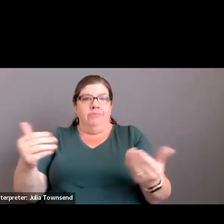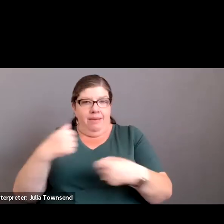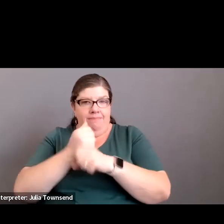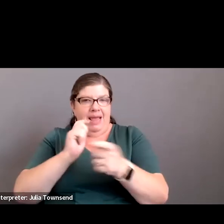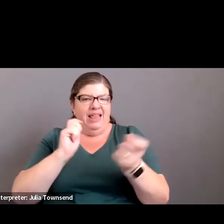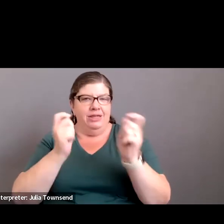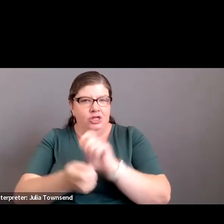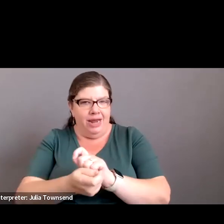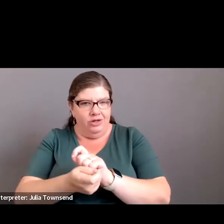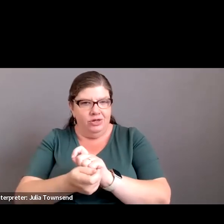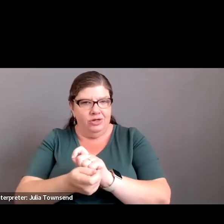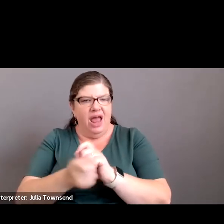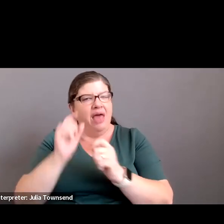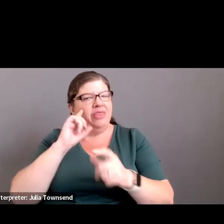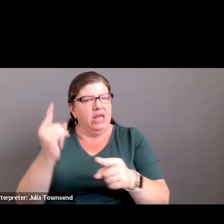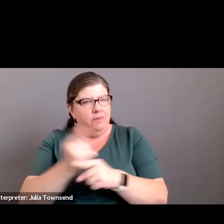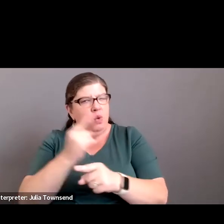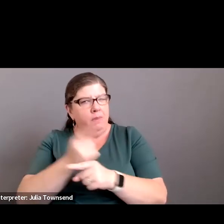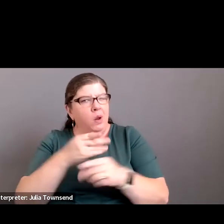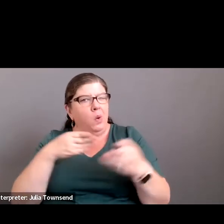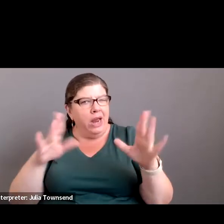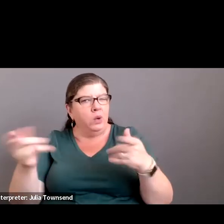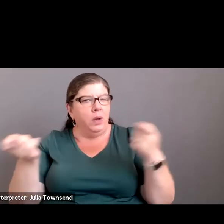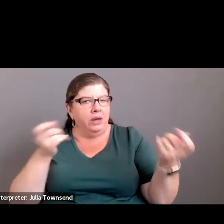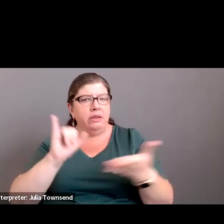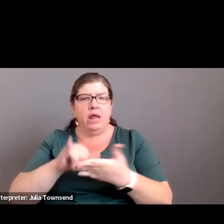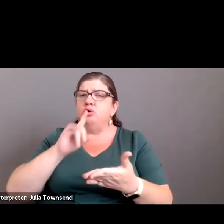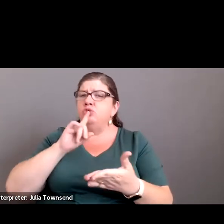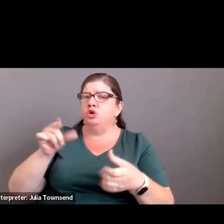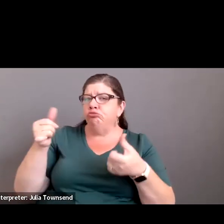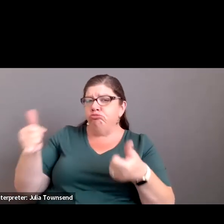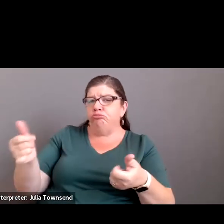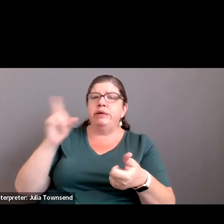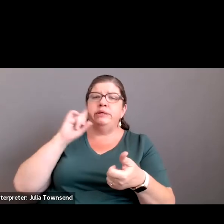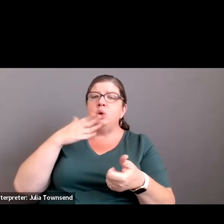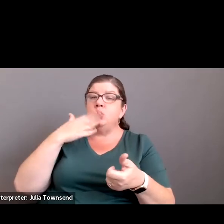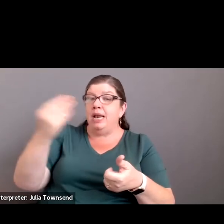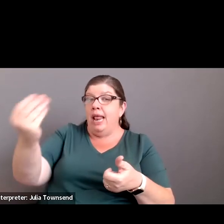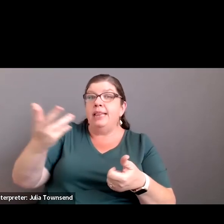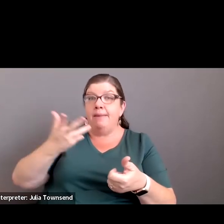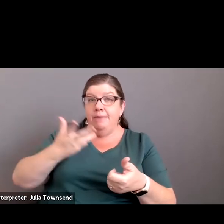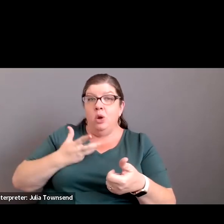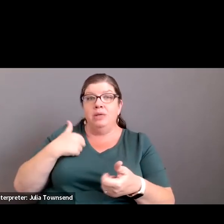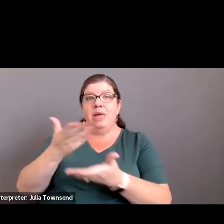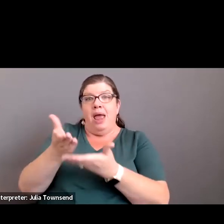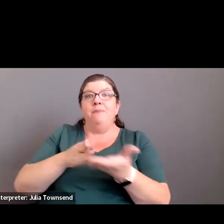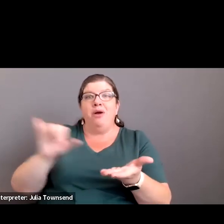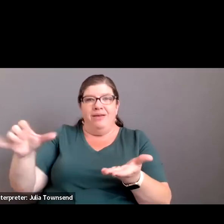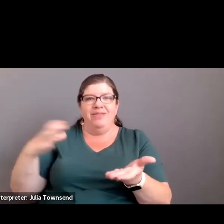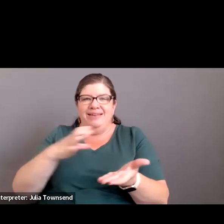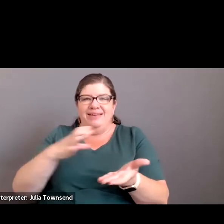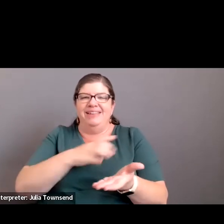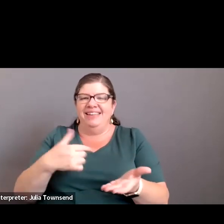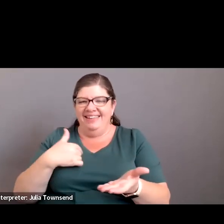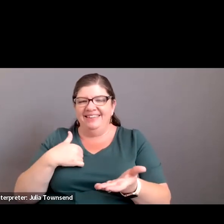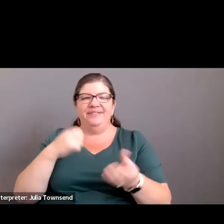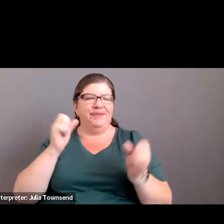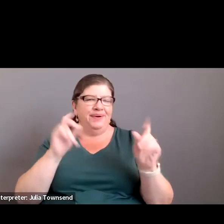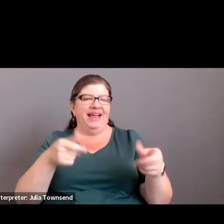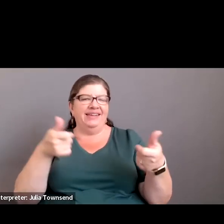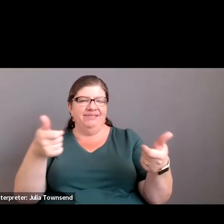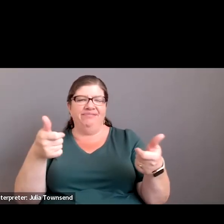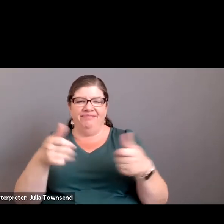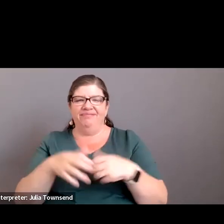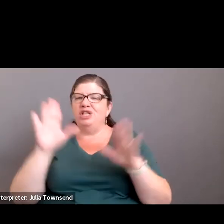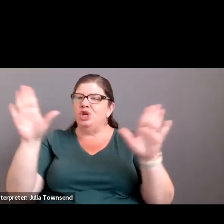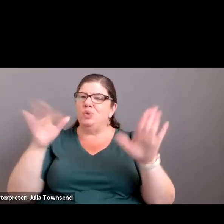that change. I think that would be the appropriate channel for us to handle that. Sure. Sounds good. And let me know because I'm part of the audit committee. Yeah. The audit committee is sitting